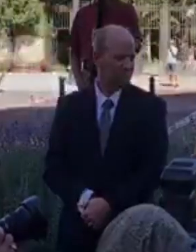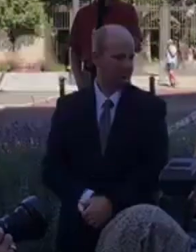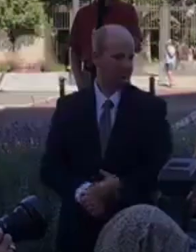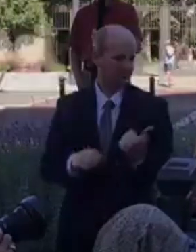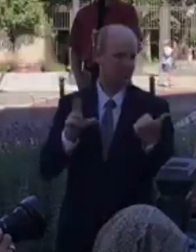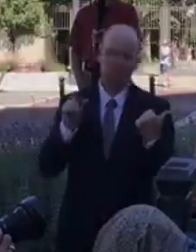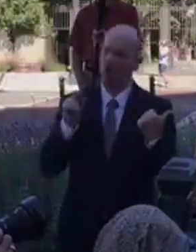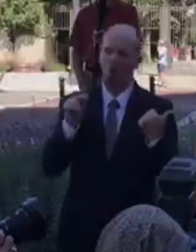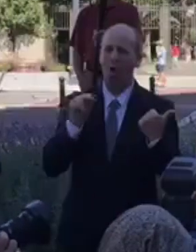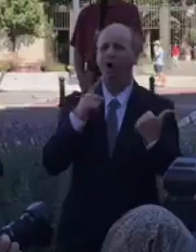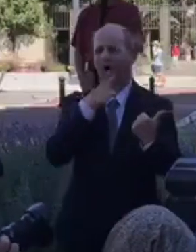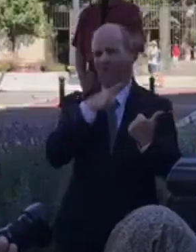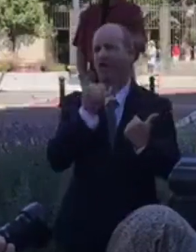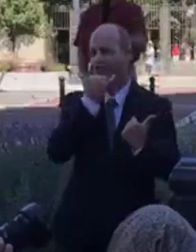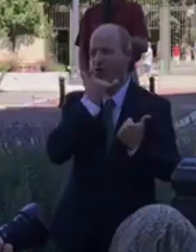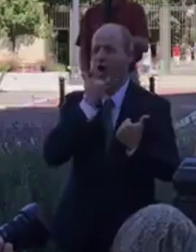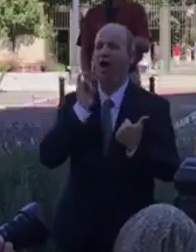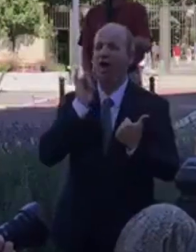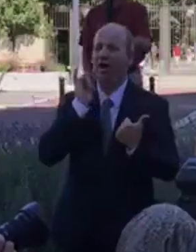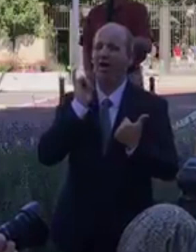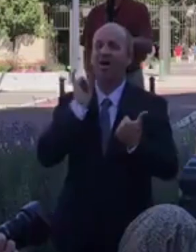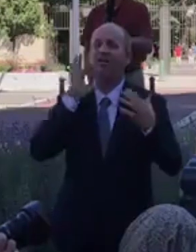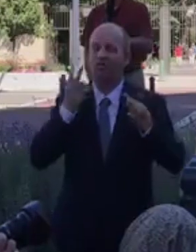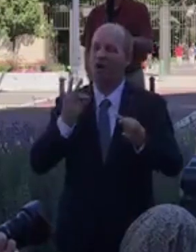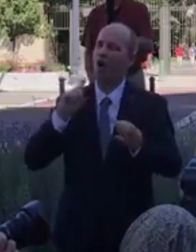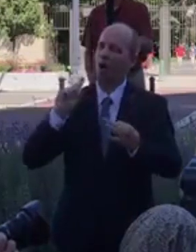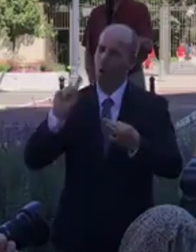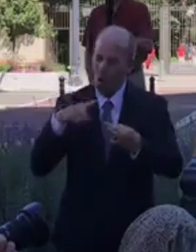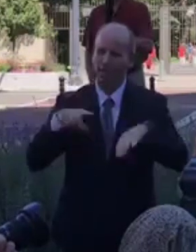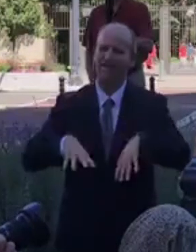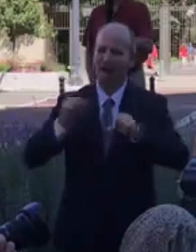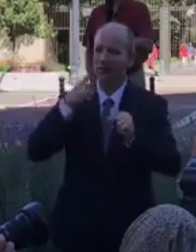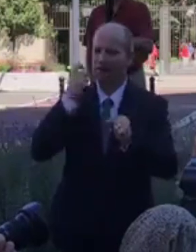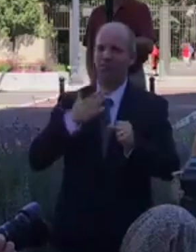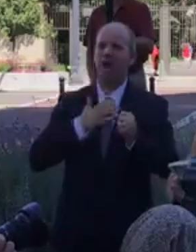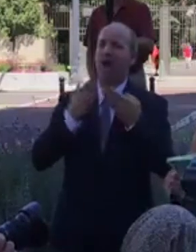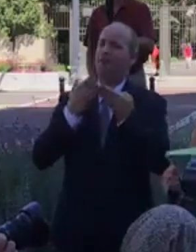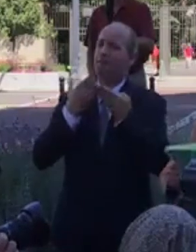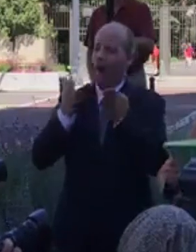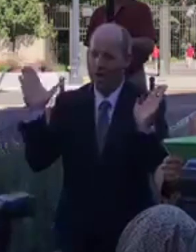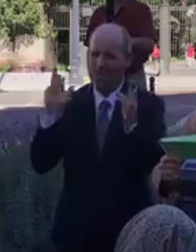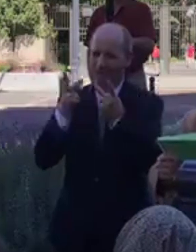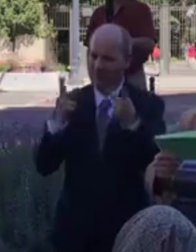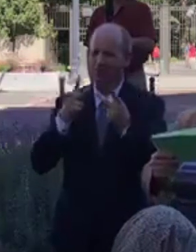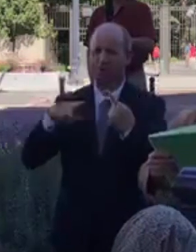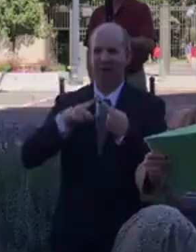No, they are wrong about that. It was taken only because of my outright public position.